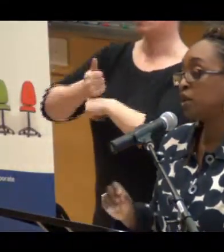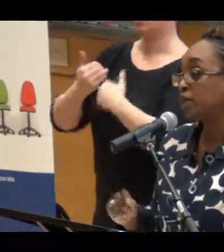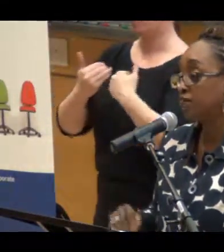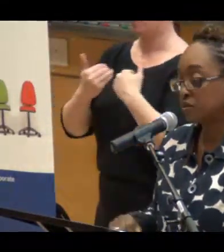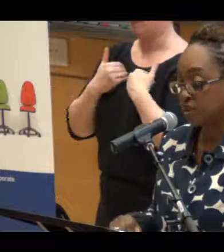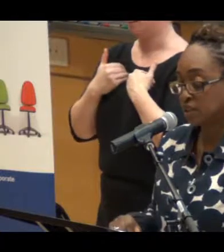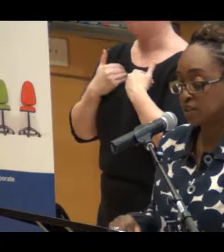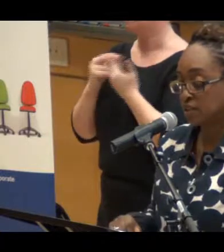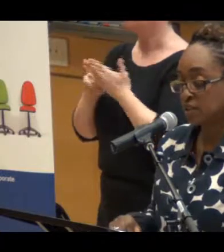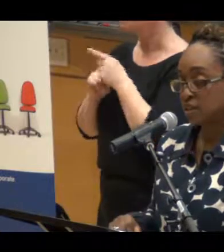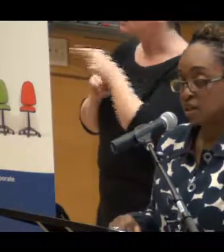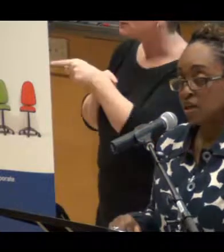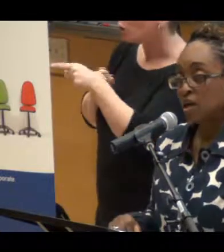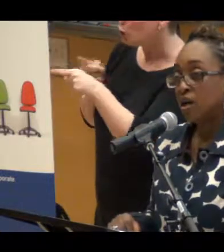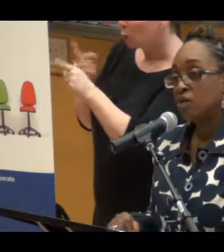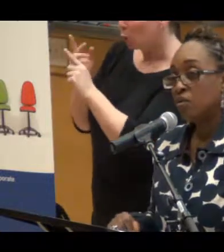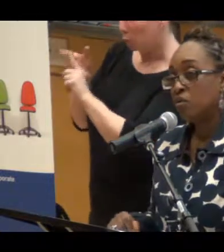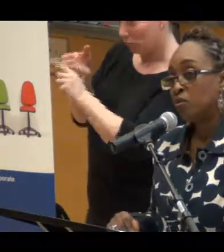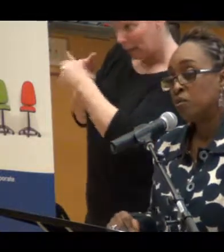best to influence it.